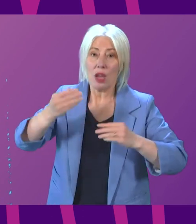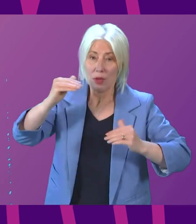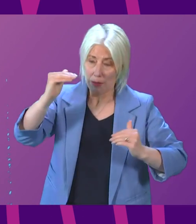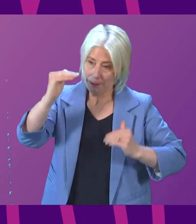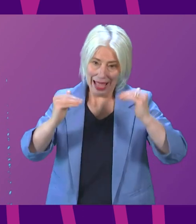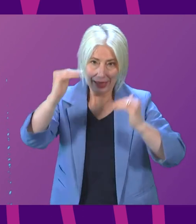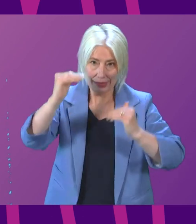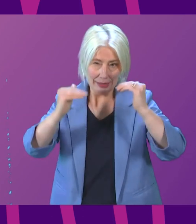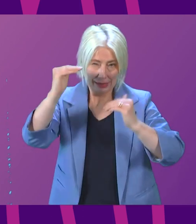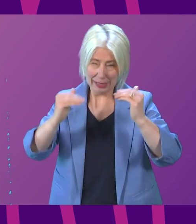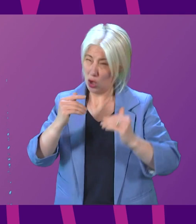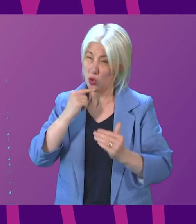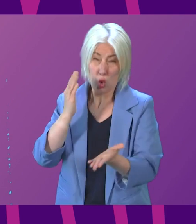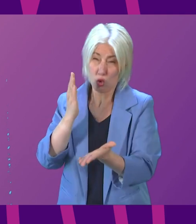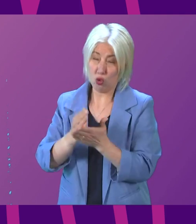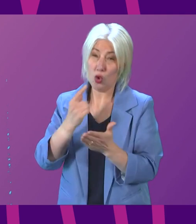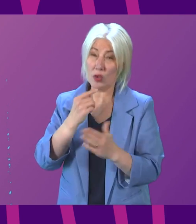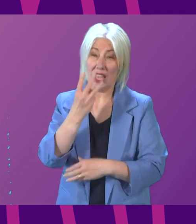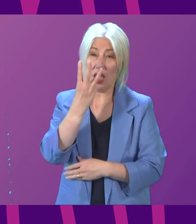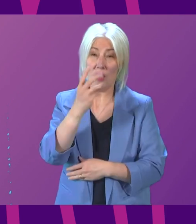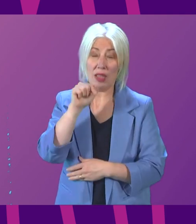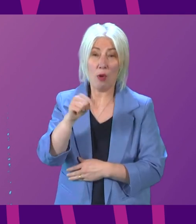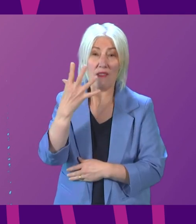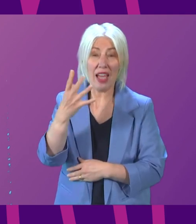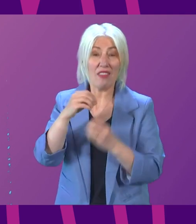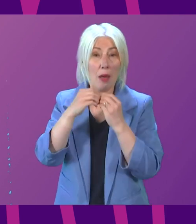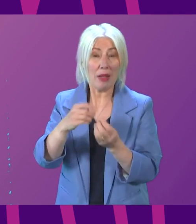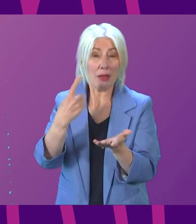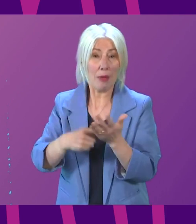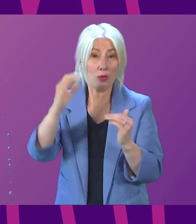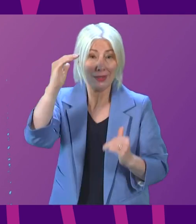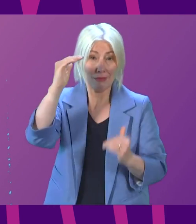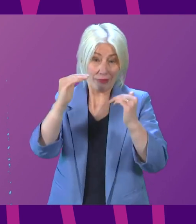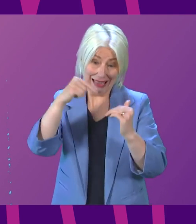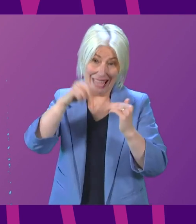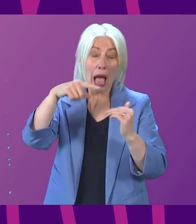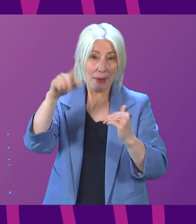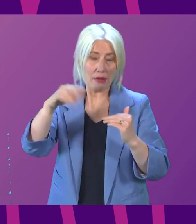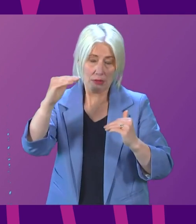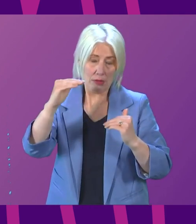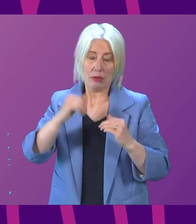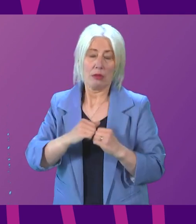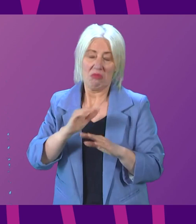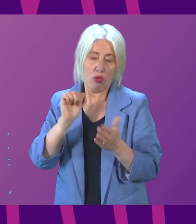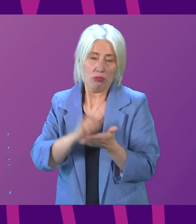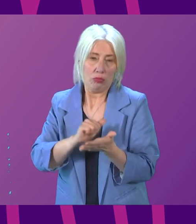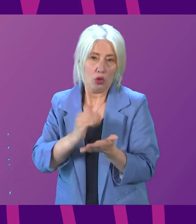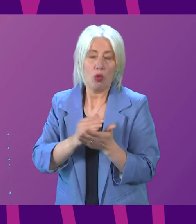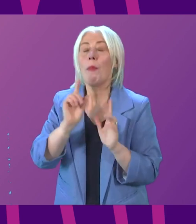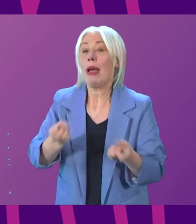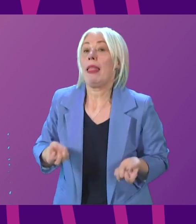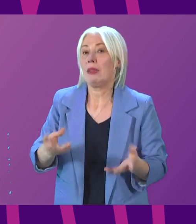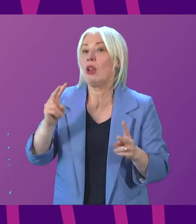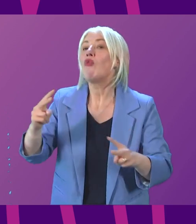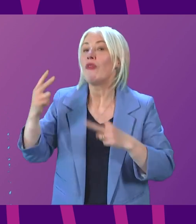simply not true to claim that there is a £3.5 billion gap in our spending plans. What the spending review does show,